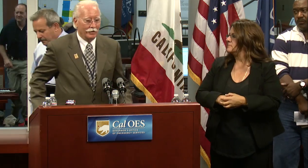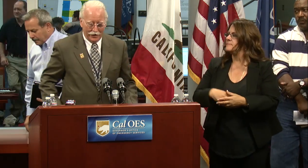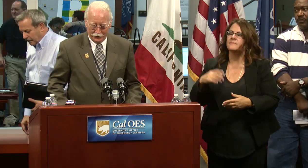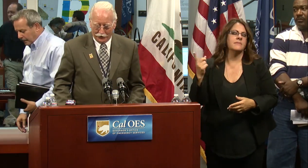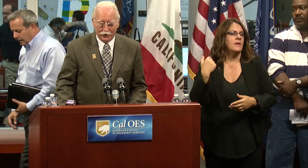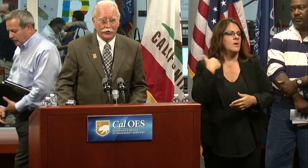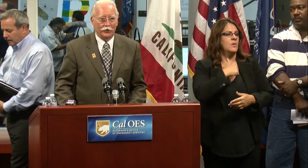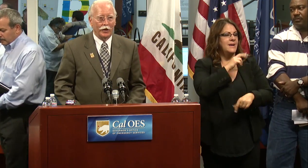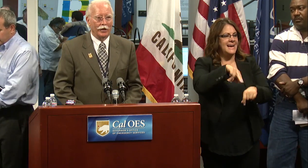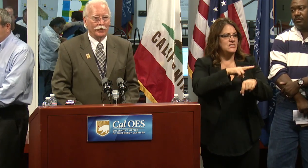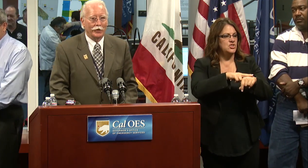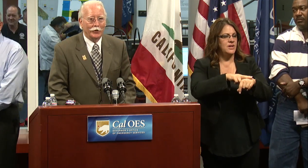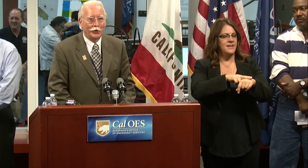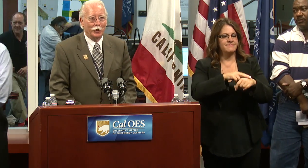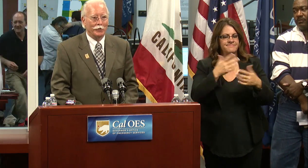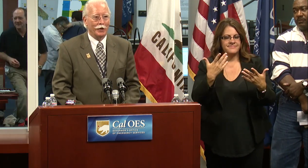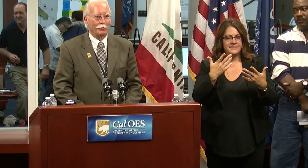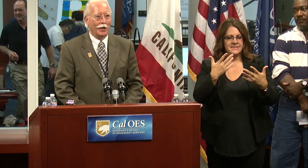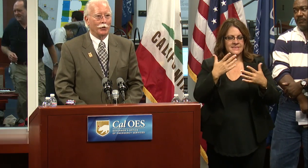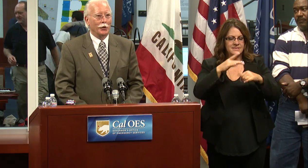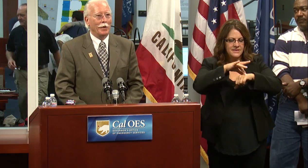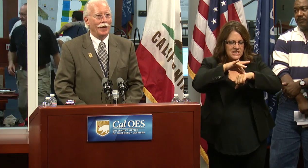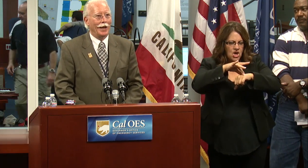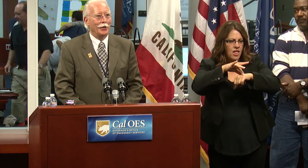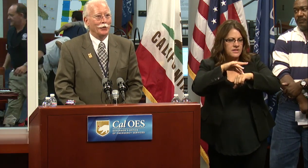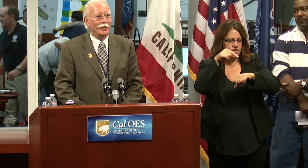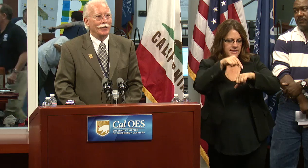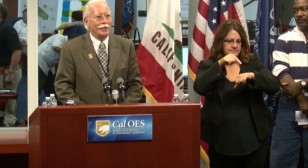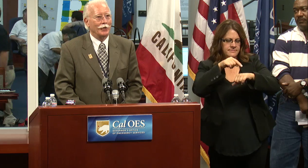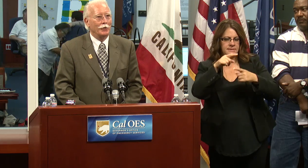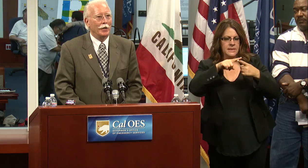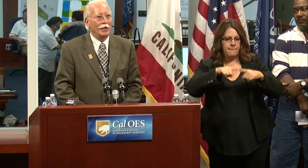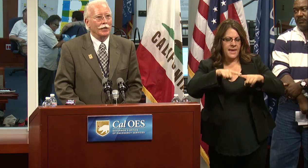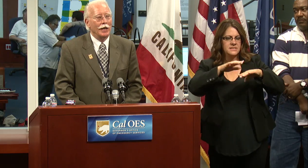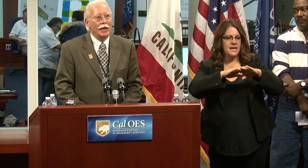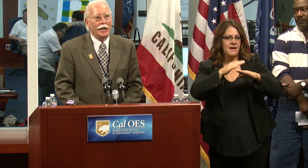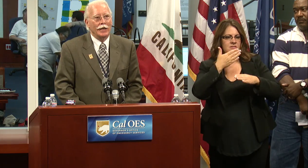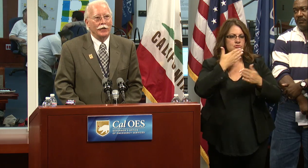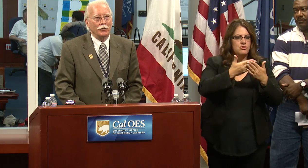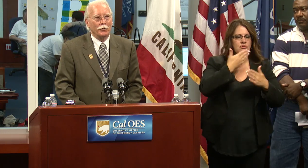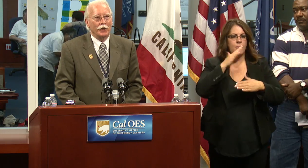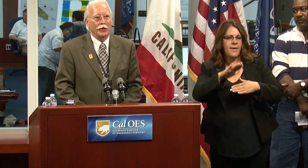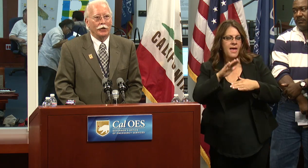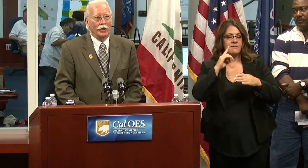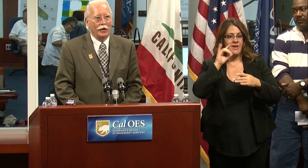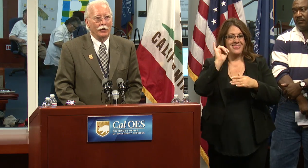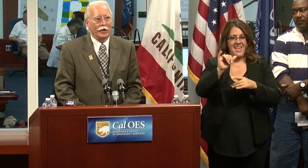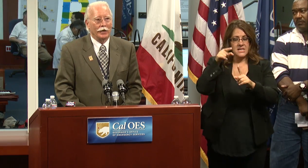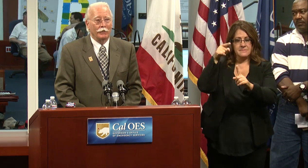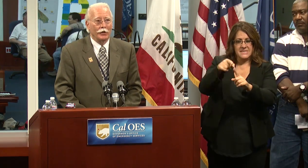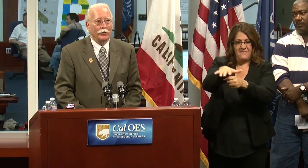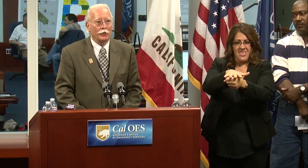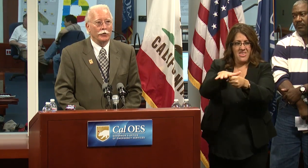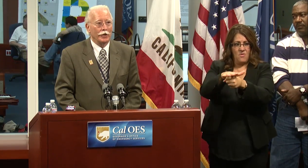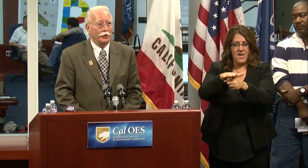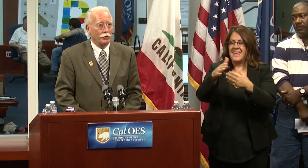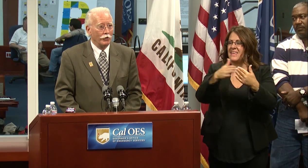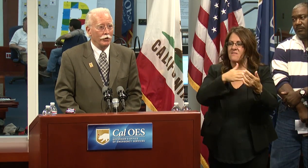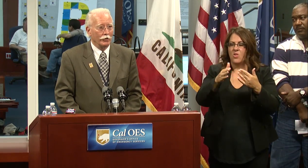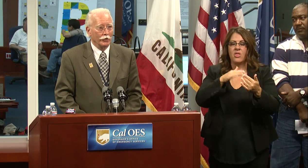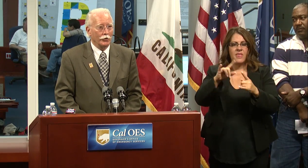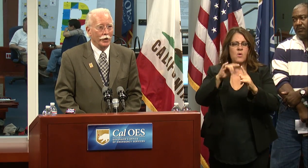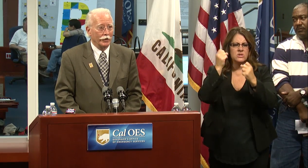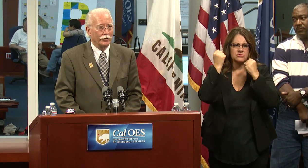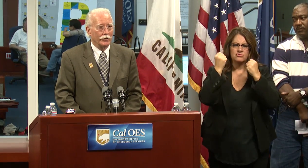Well, naturally it's the geology that determines how, how good or bad a hazard, uh, tends to be. And in this particular area, even though this was a